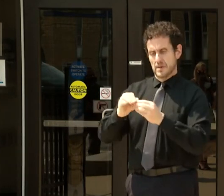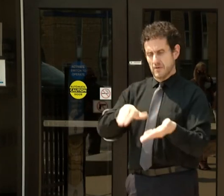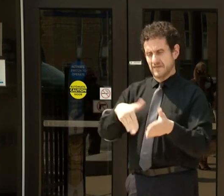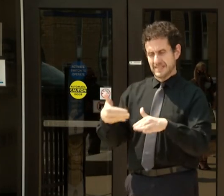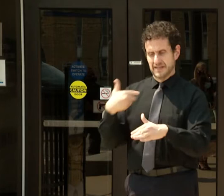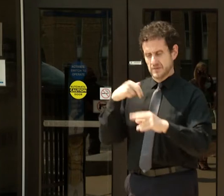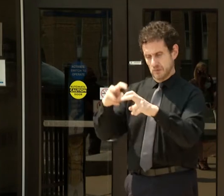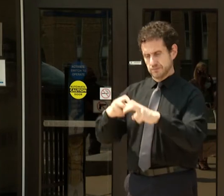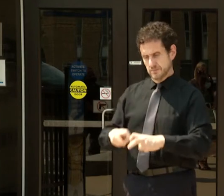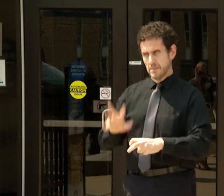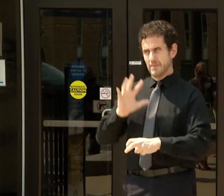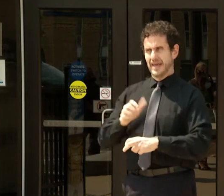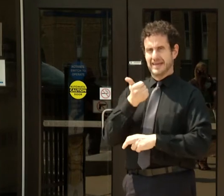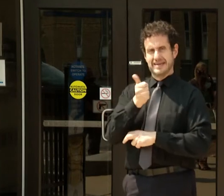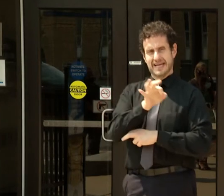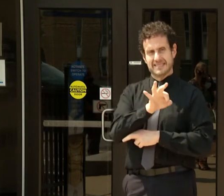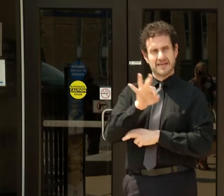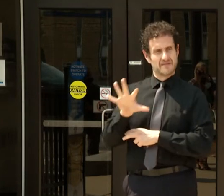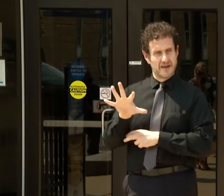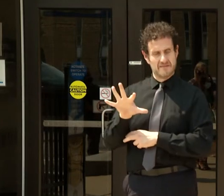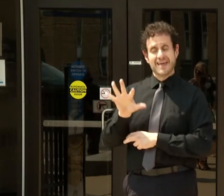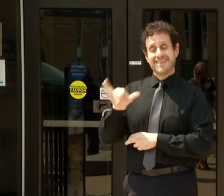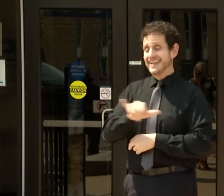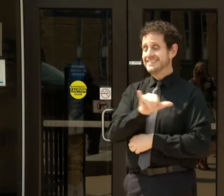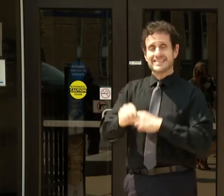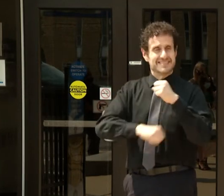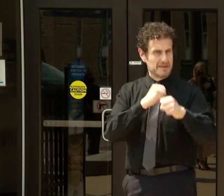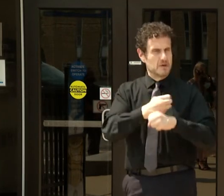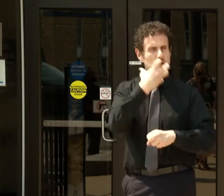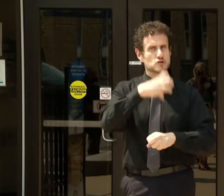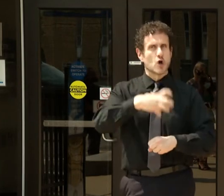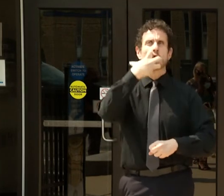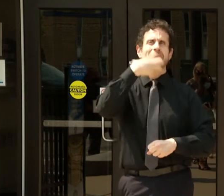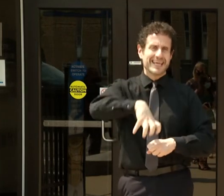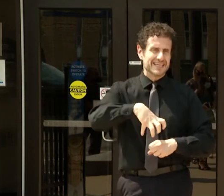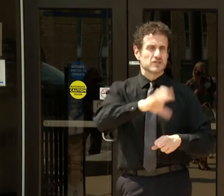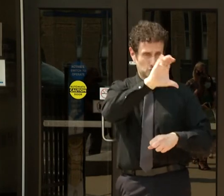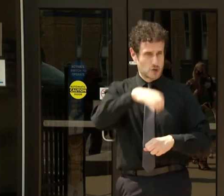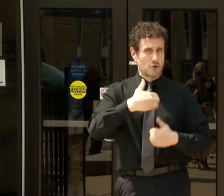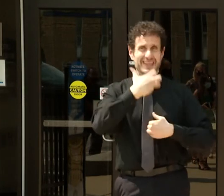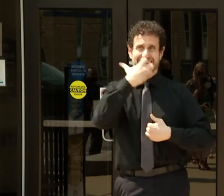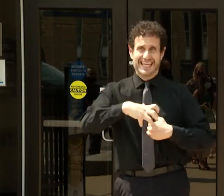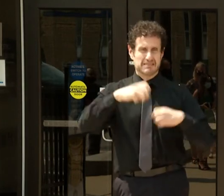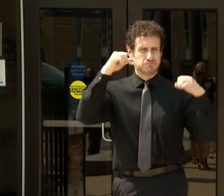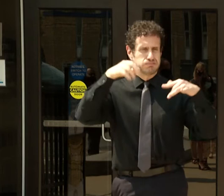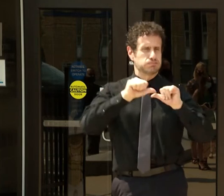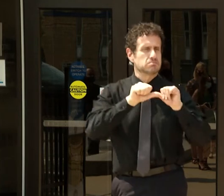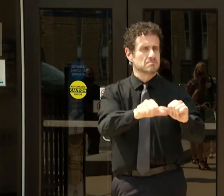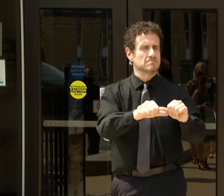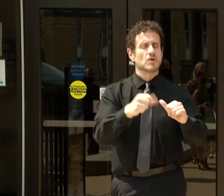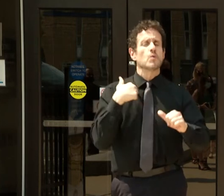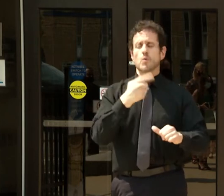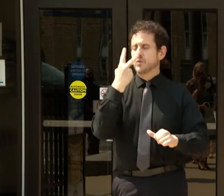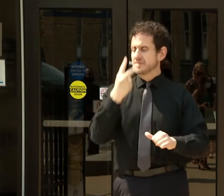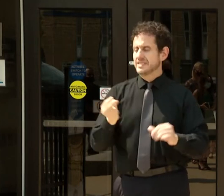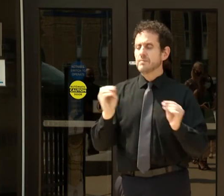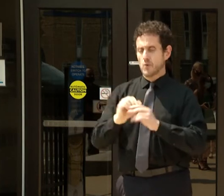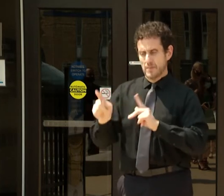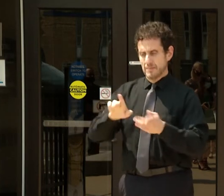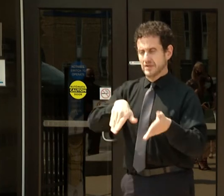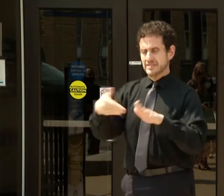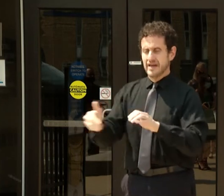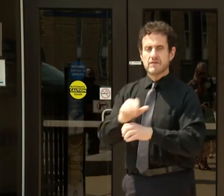1995, the year of the Chicago heat wave. We are seeing unprecedented numbers of opioid